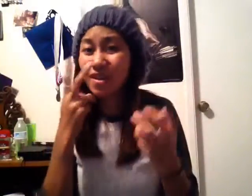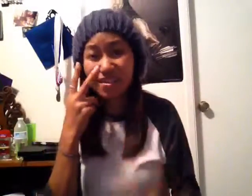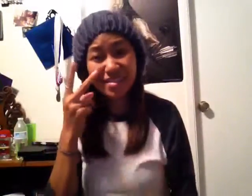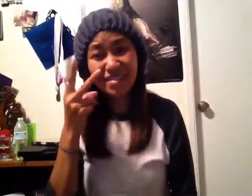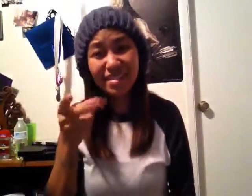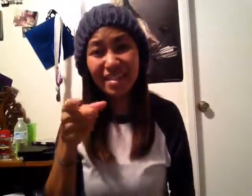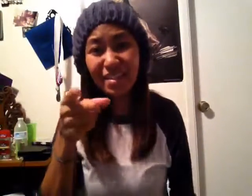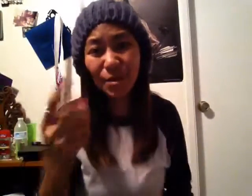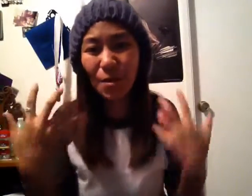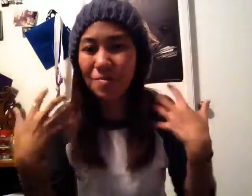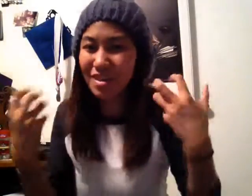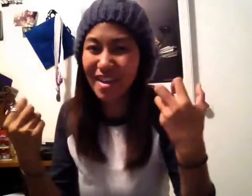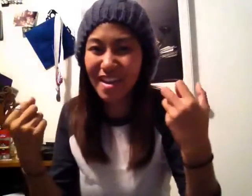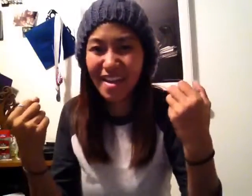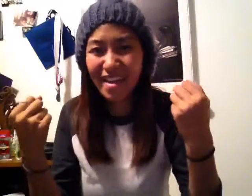wanna see you be brave